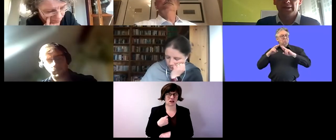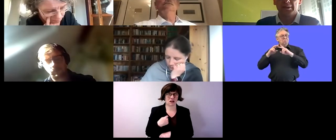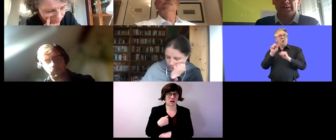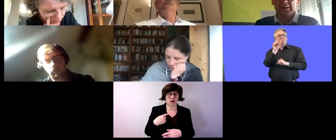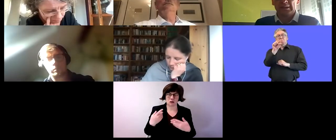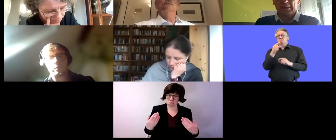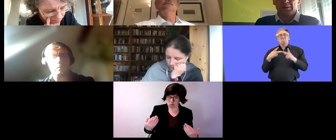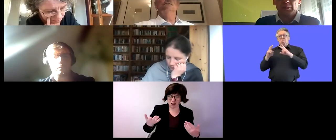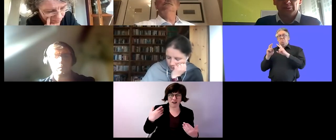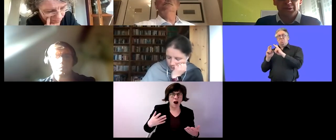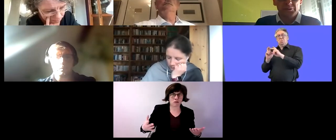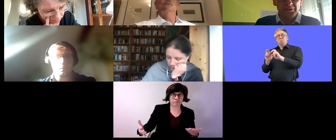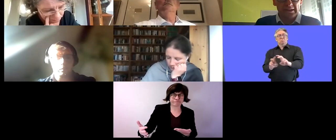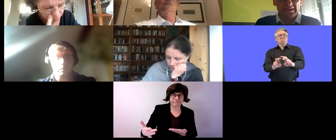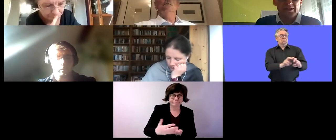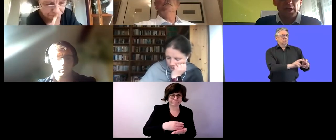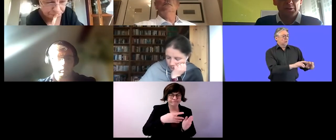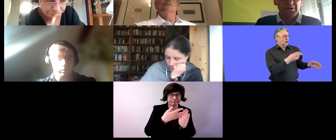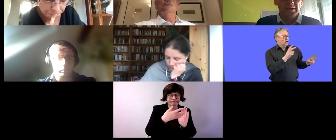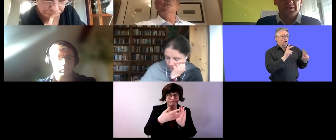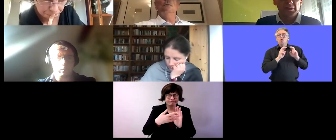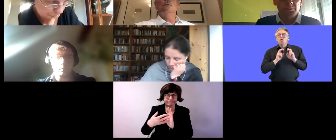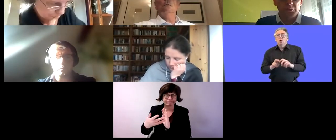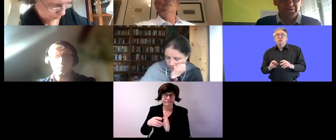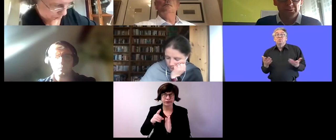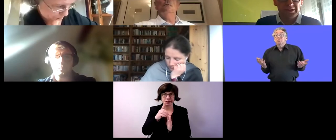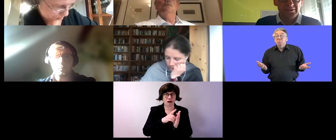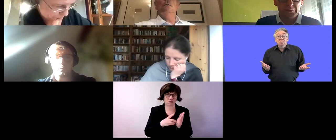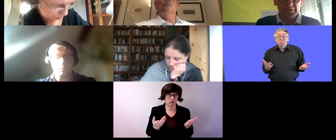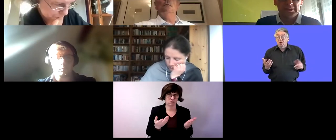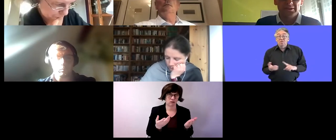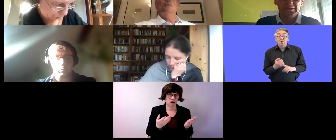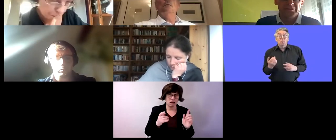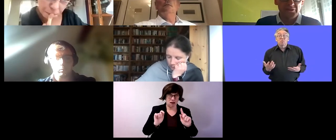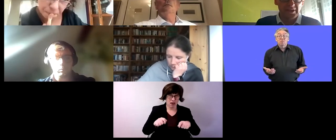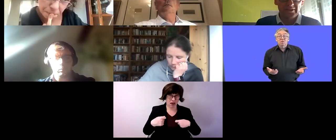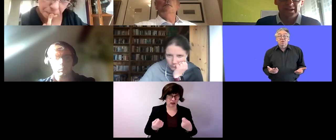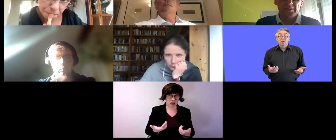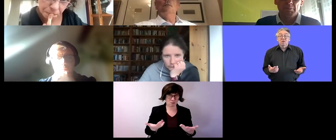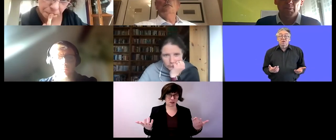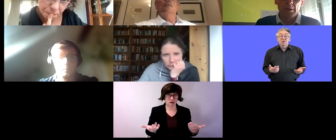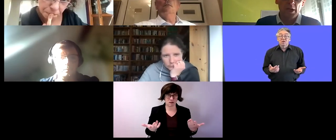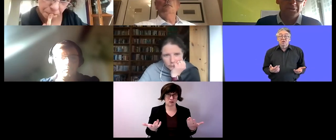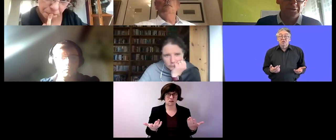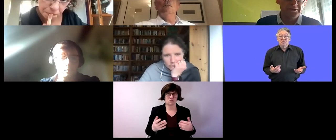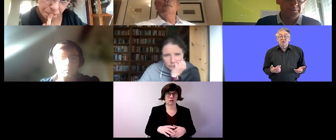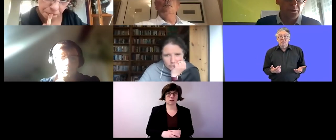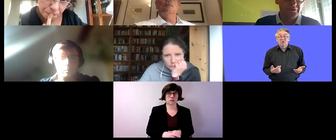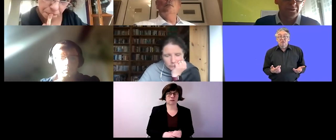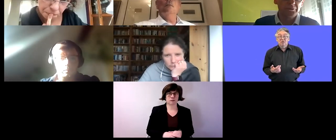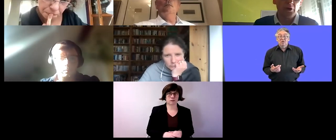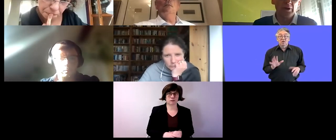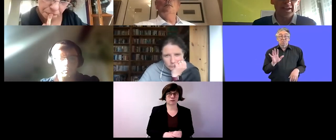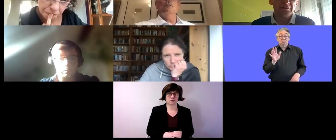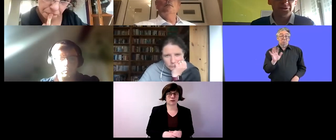uh what was the result that about uh in one presence we did we did this exercise and about 50